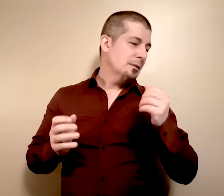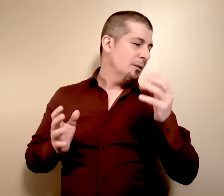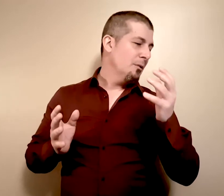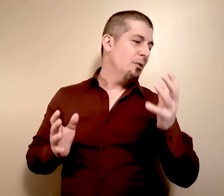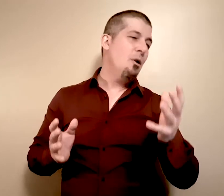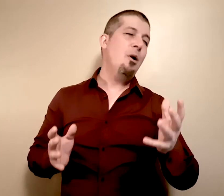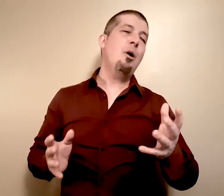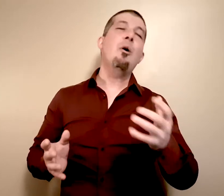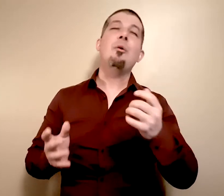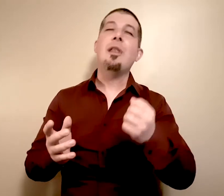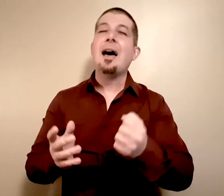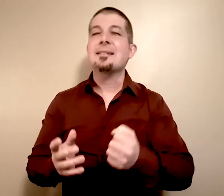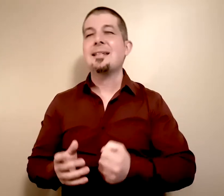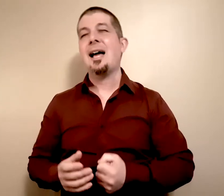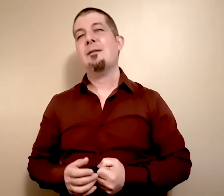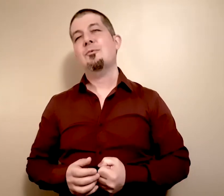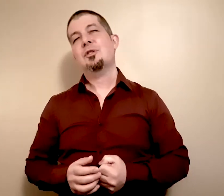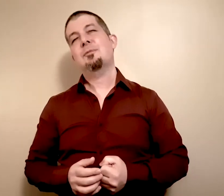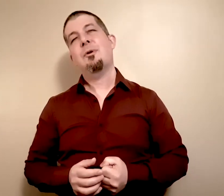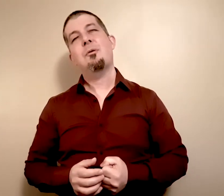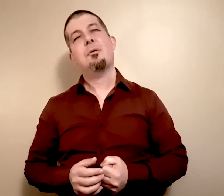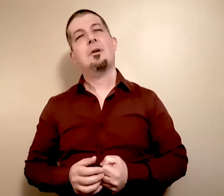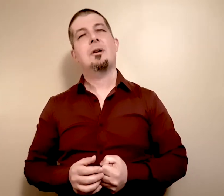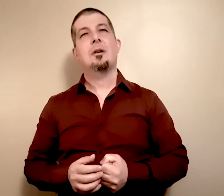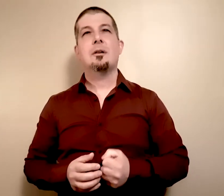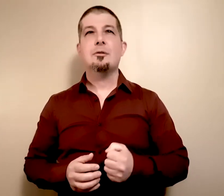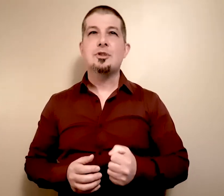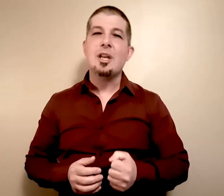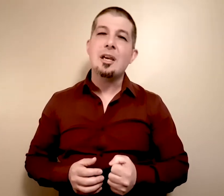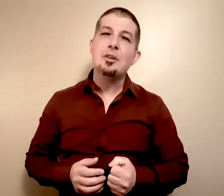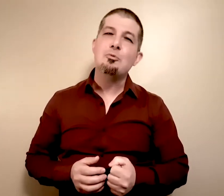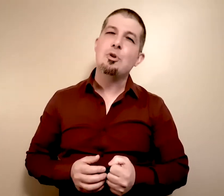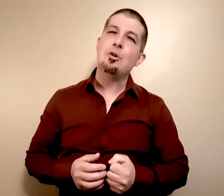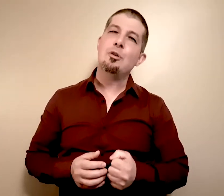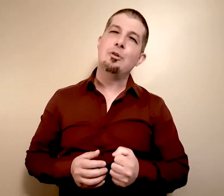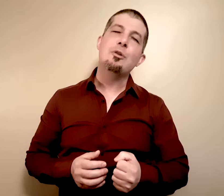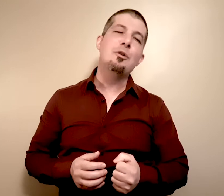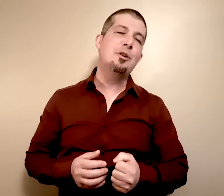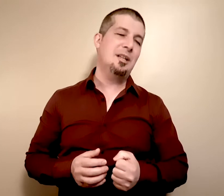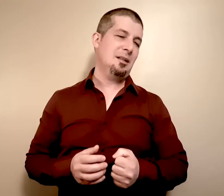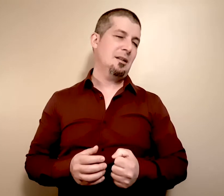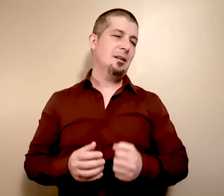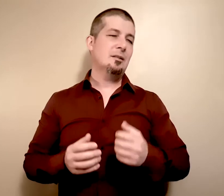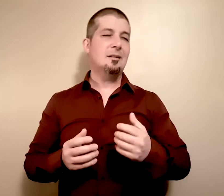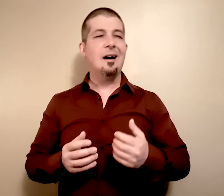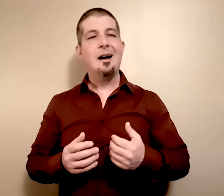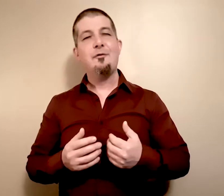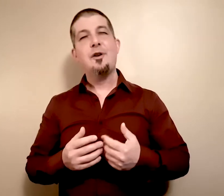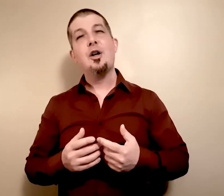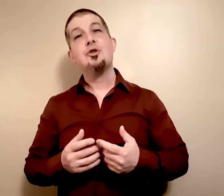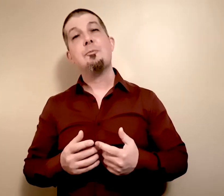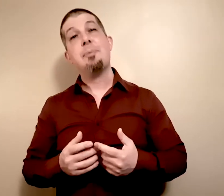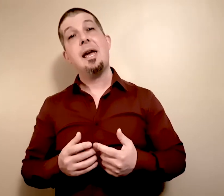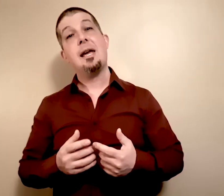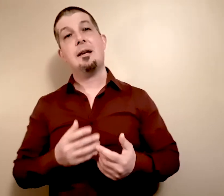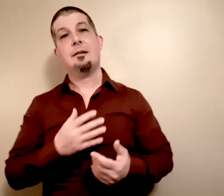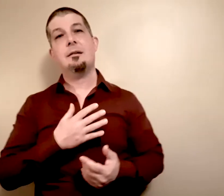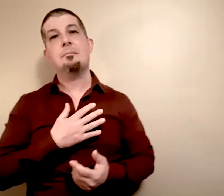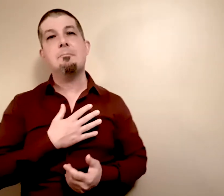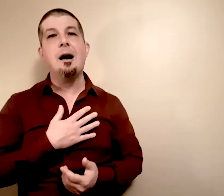Oh, the last time you spoke. You said you were hurting. And I felt your pain in my